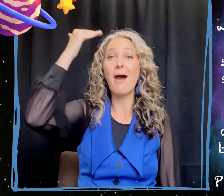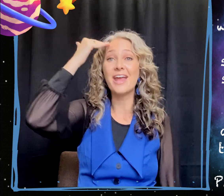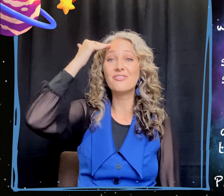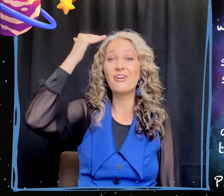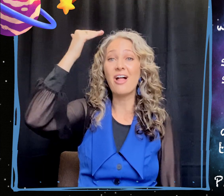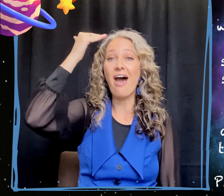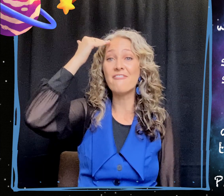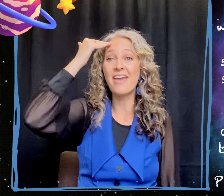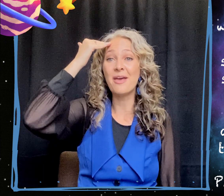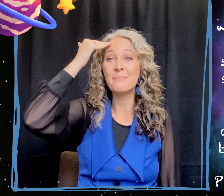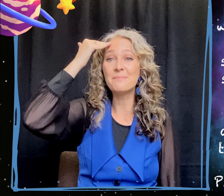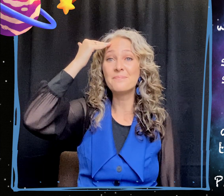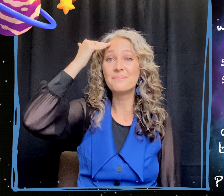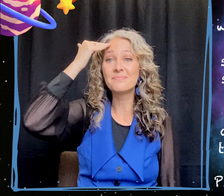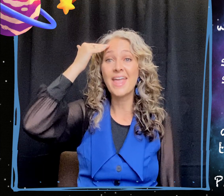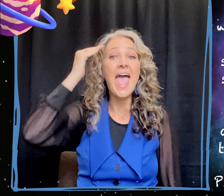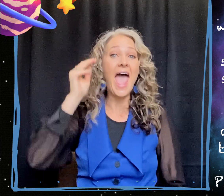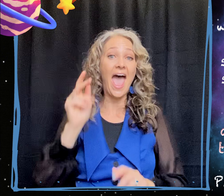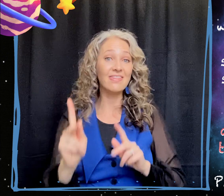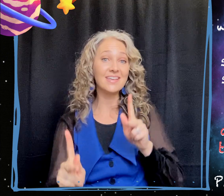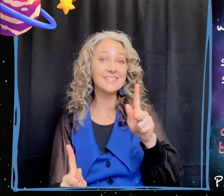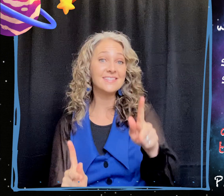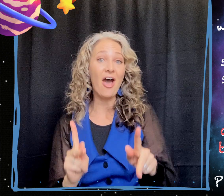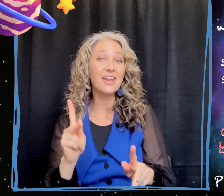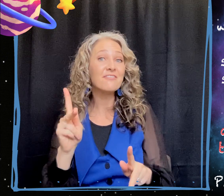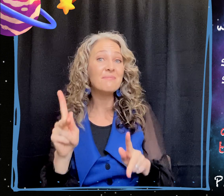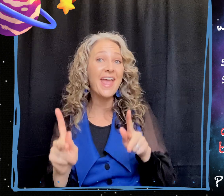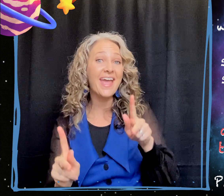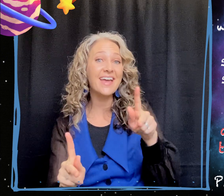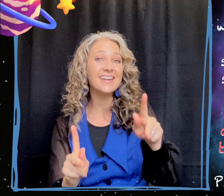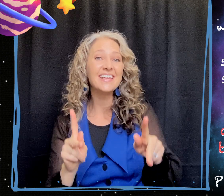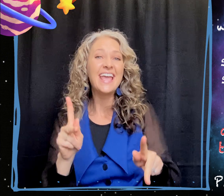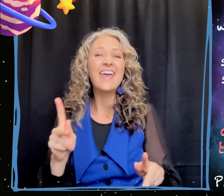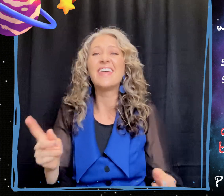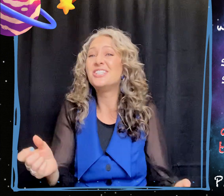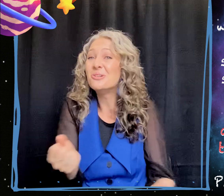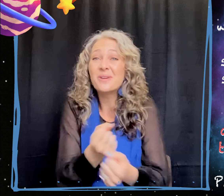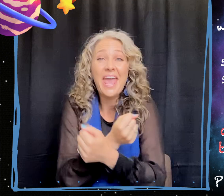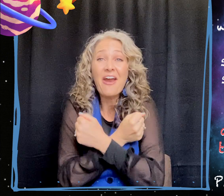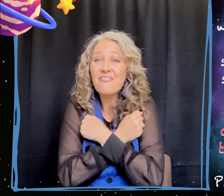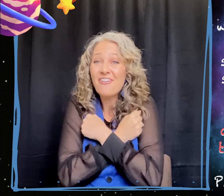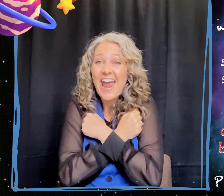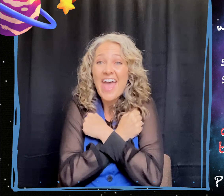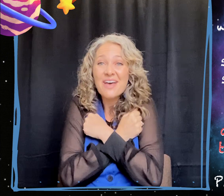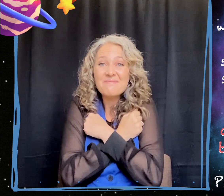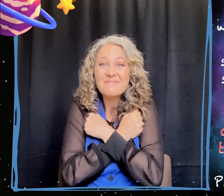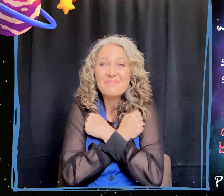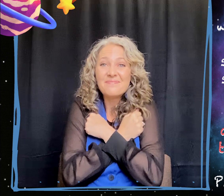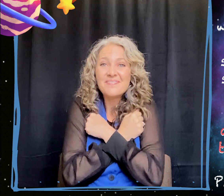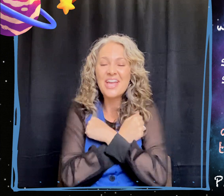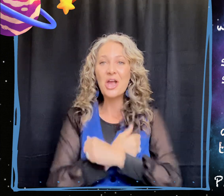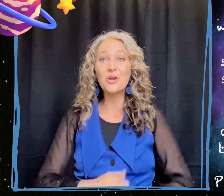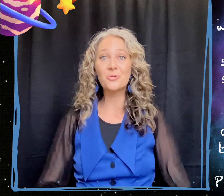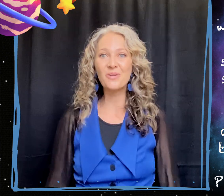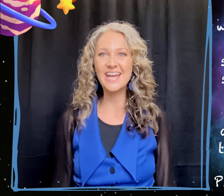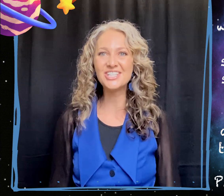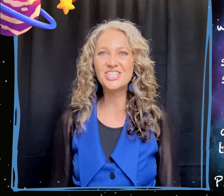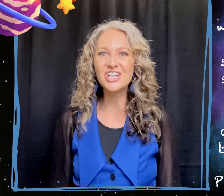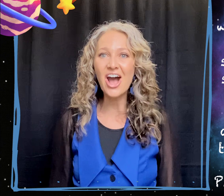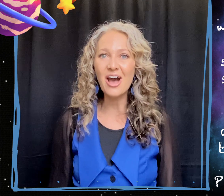mindful of him, and the son of man, that you care for him? Great job.